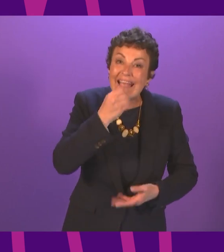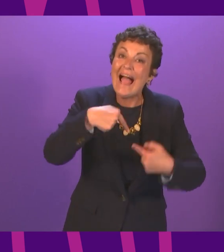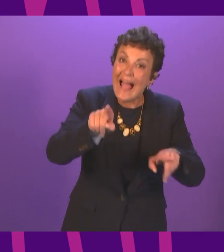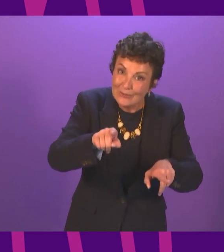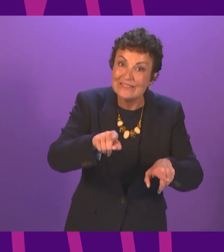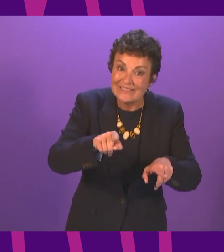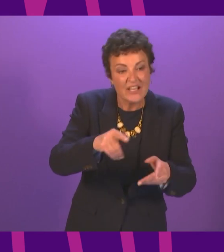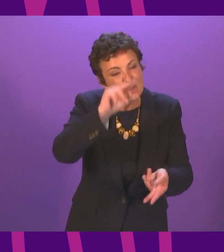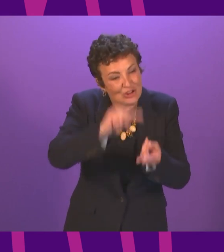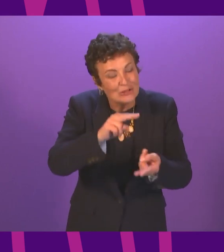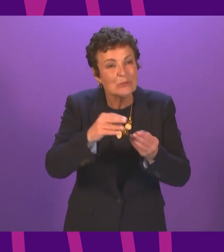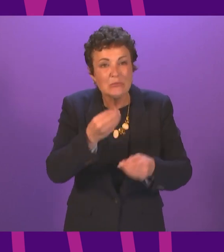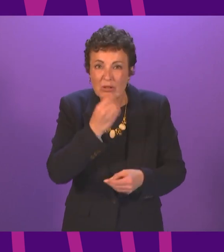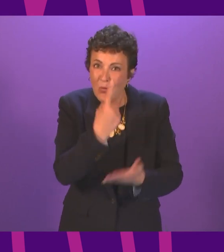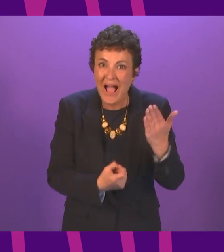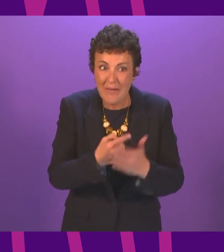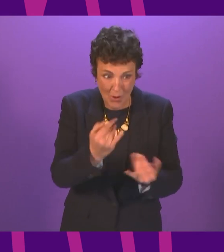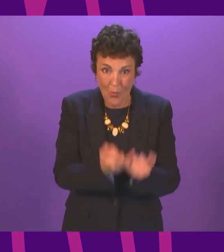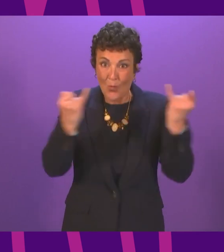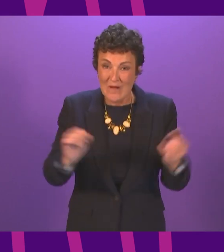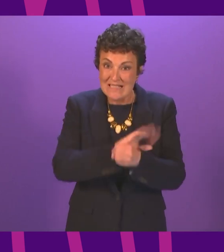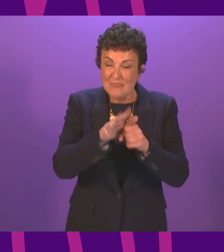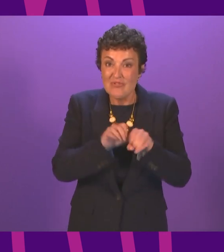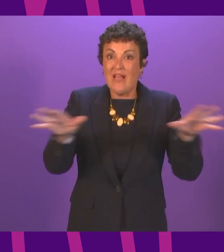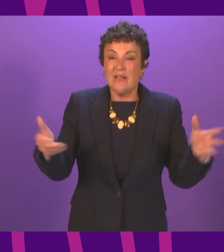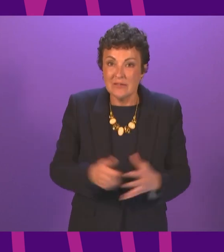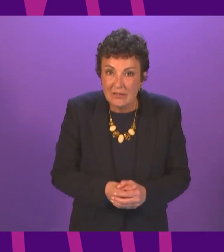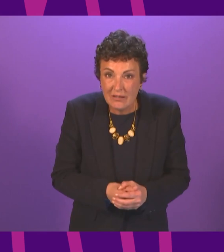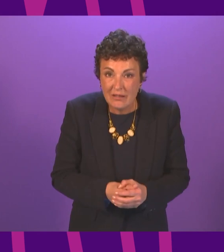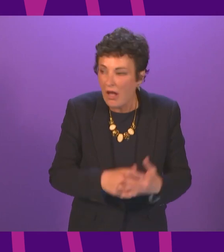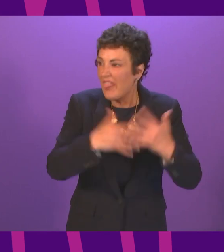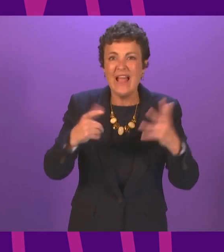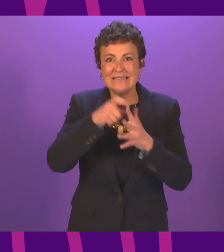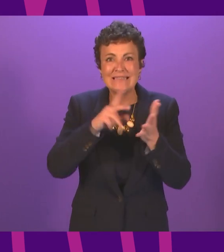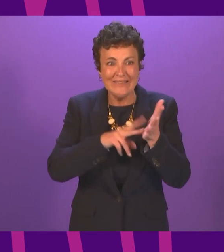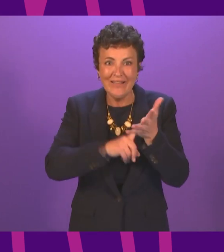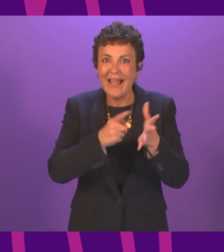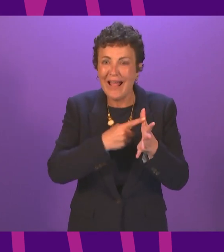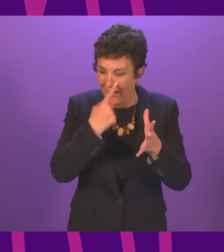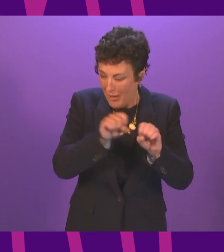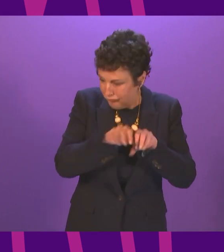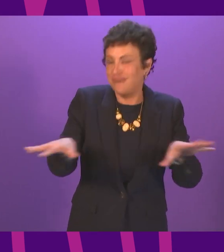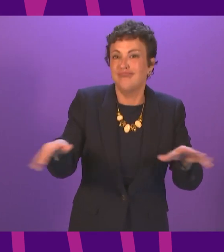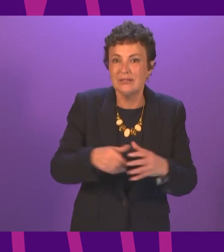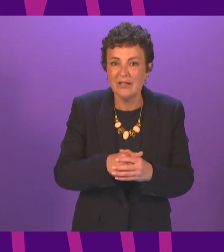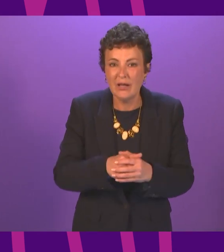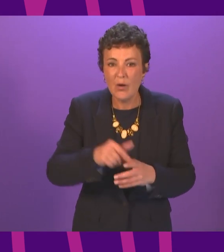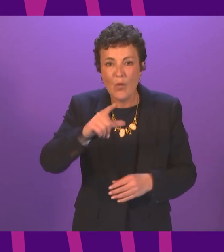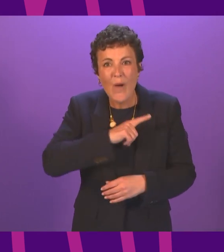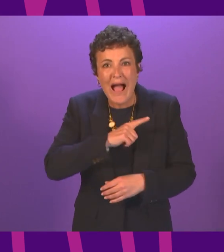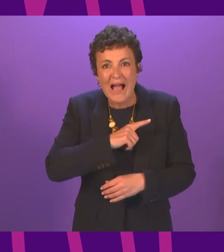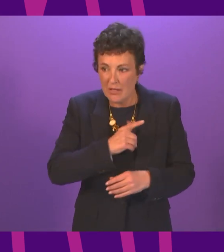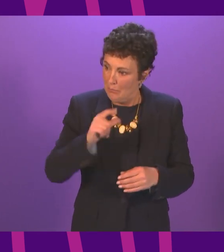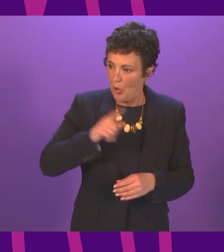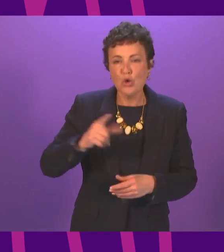go back to the office or face the sack at the DVLA this led to the worst COVID outbreak in the UK at the order of a